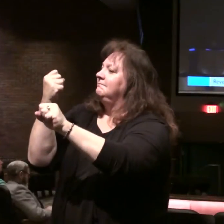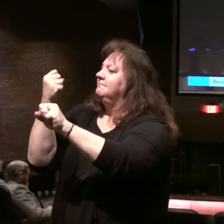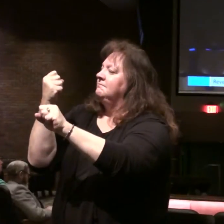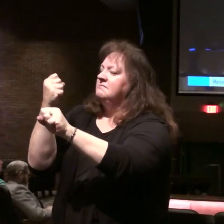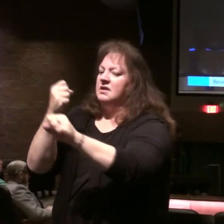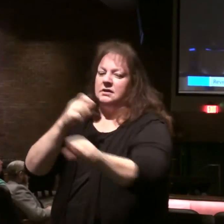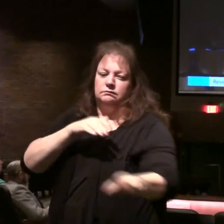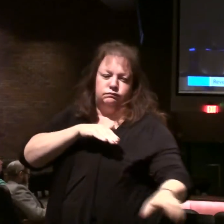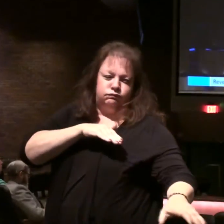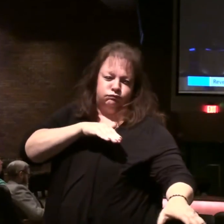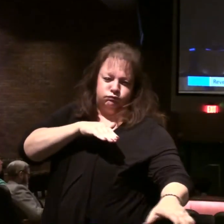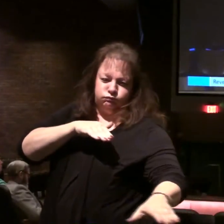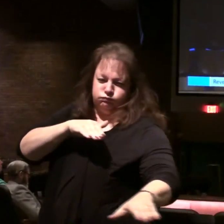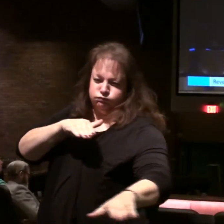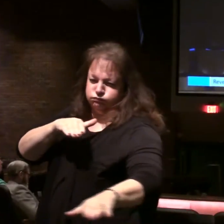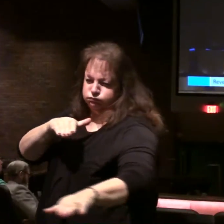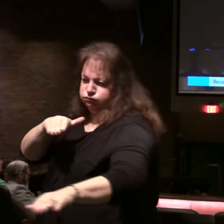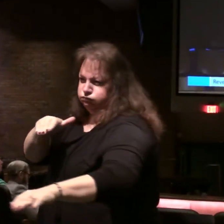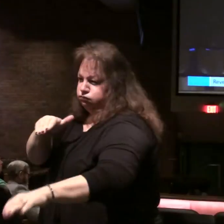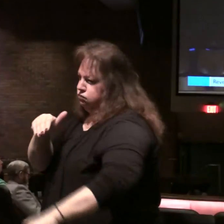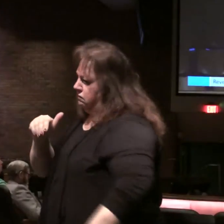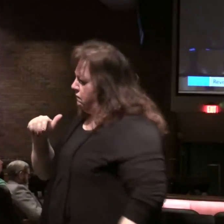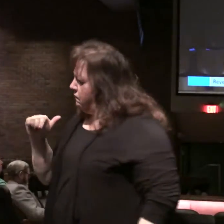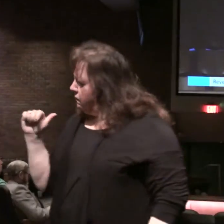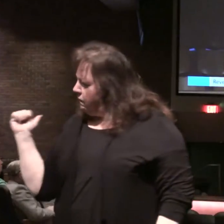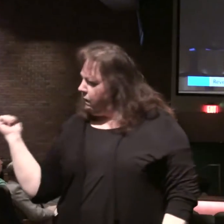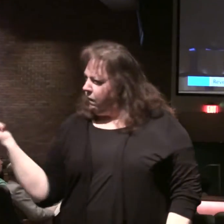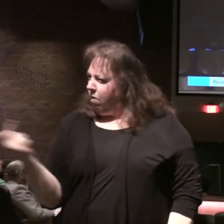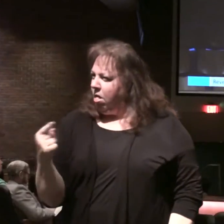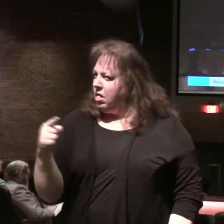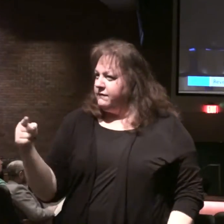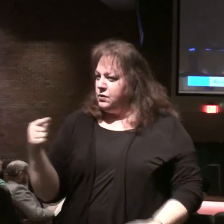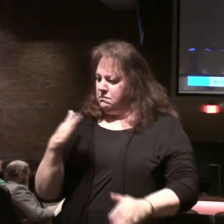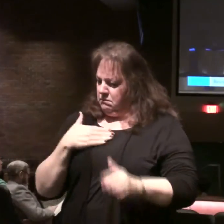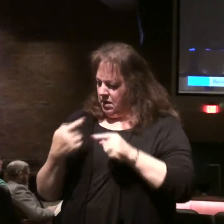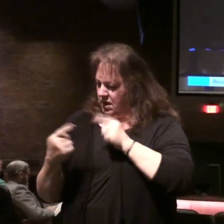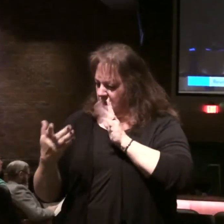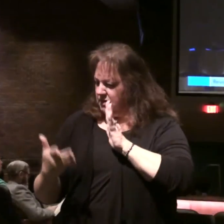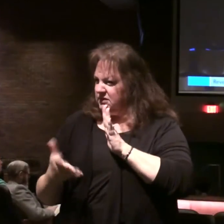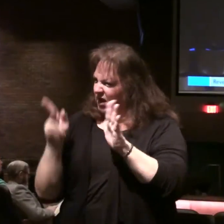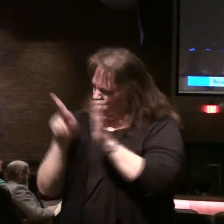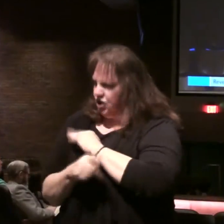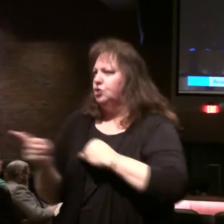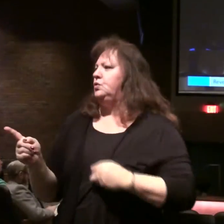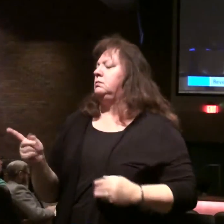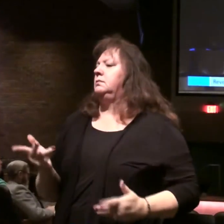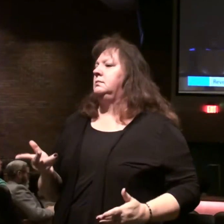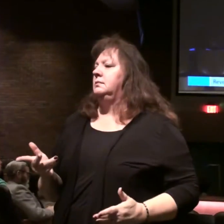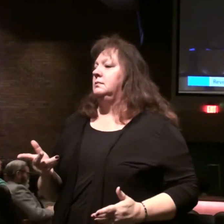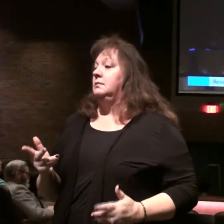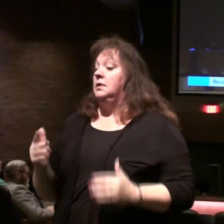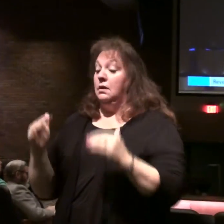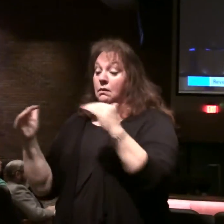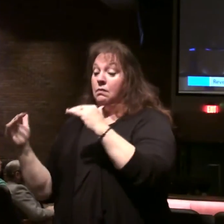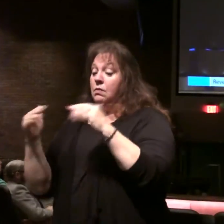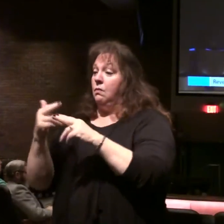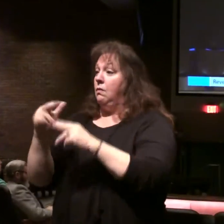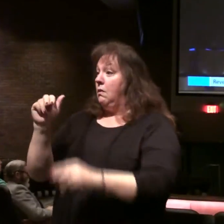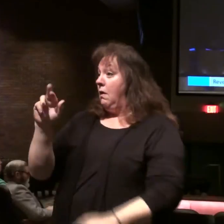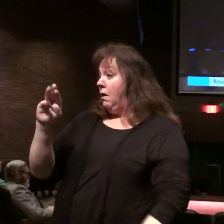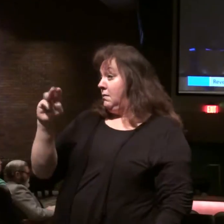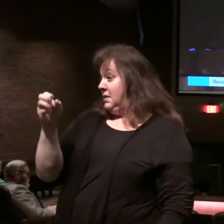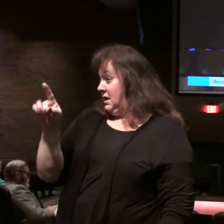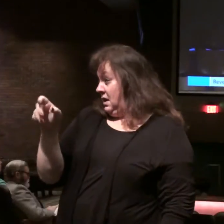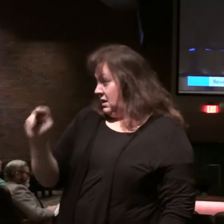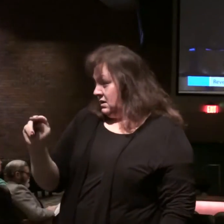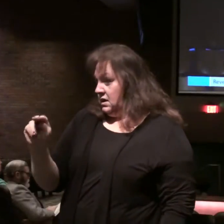Destroy every last one of his enemies. When you get done with Armageddon and the